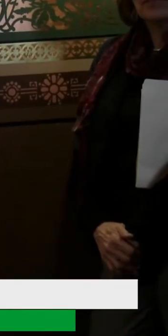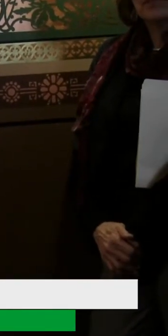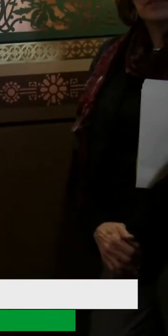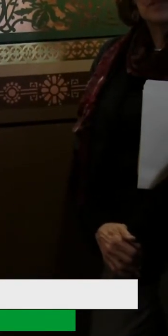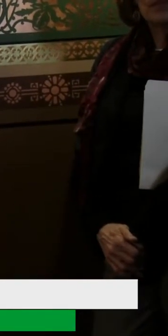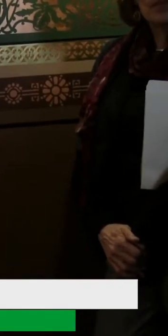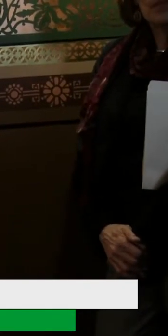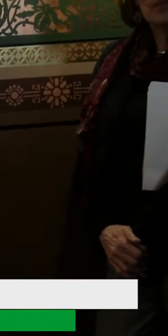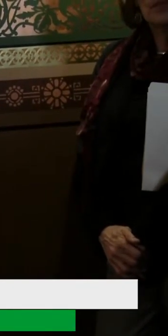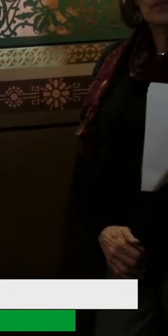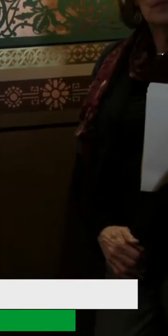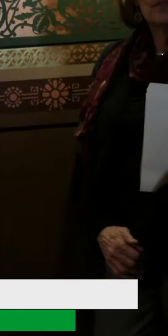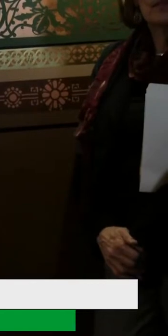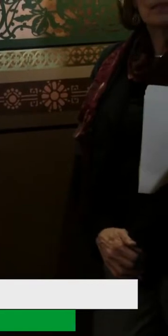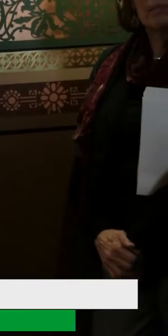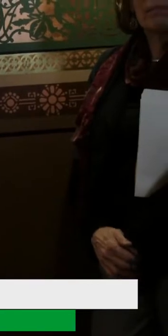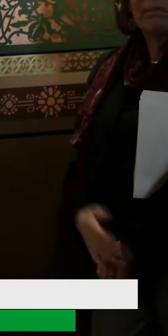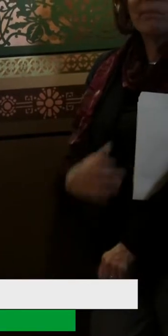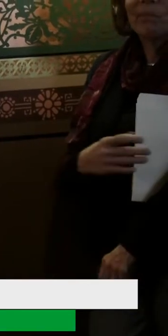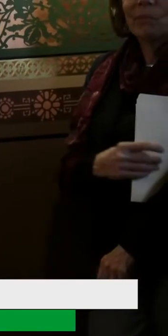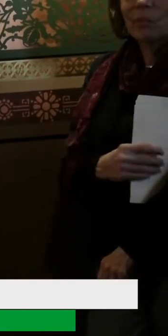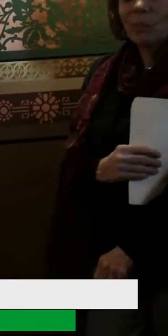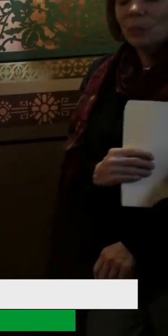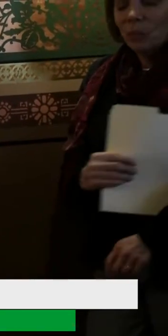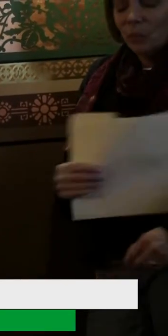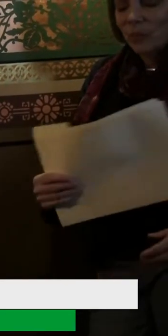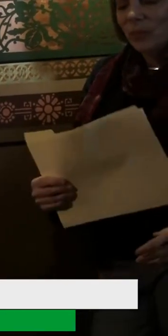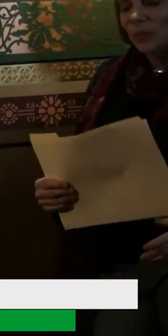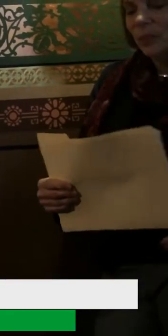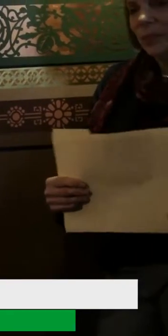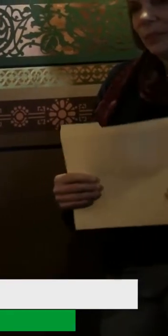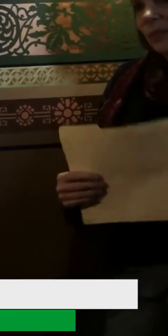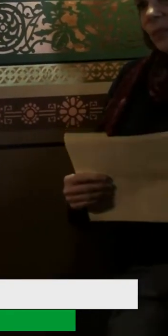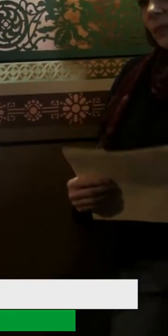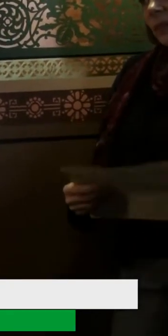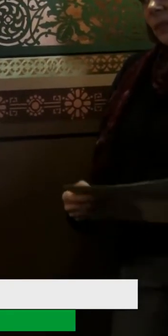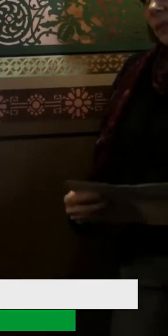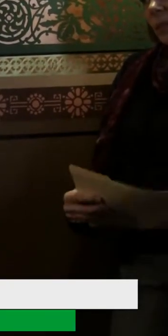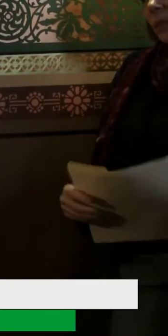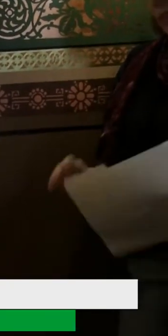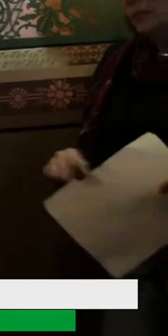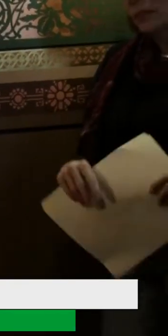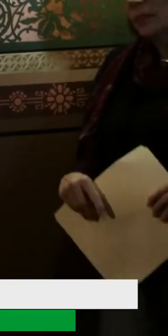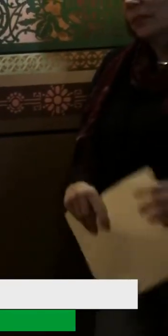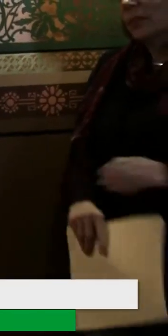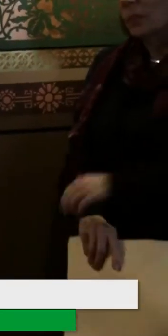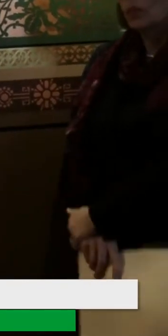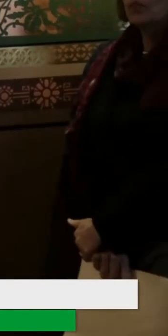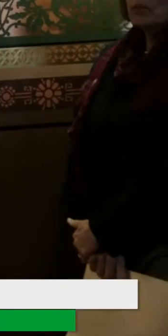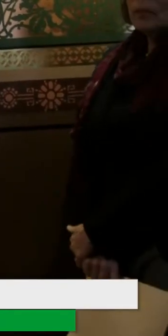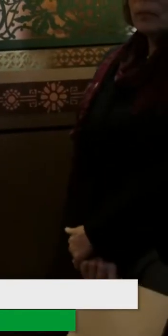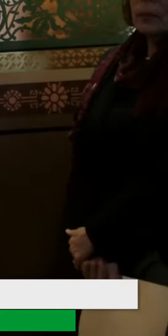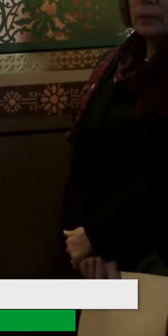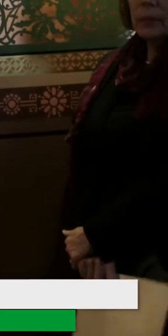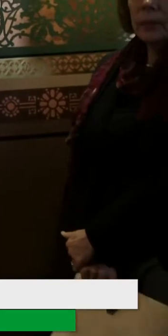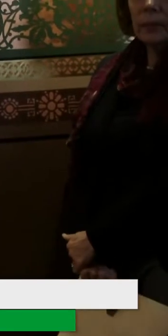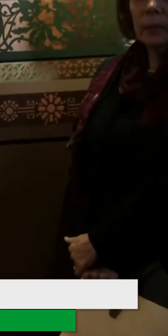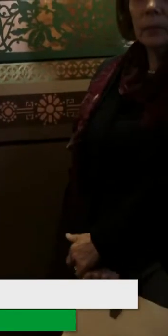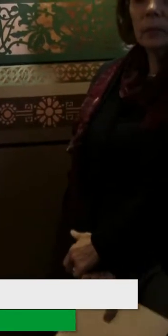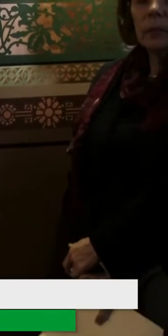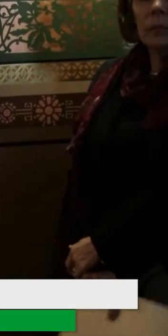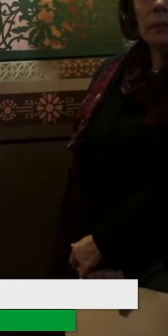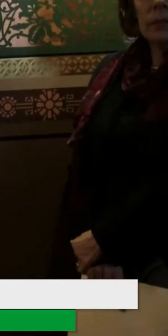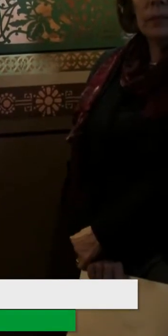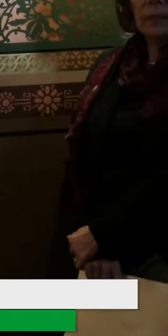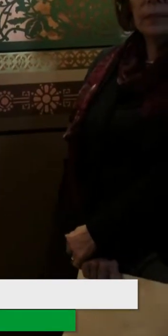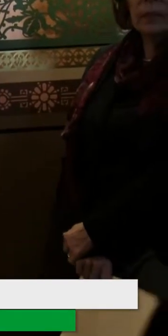older. And I don't have a real good answer for you there, but I think that what you may want